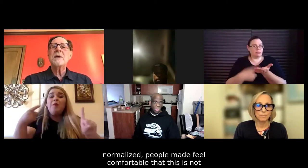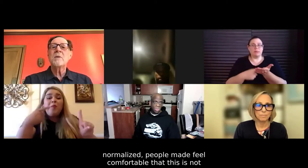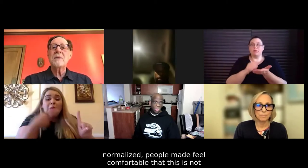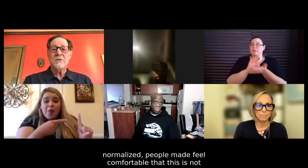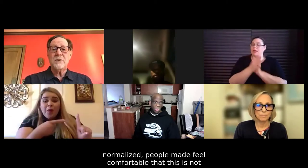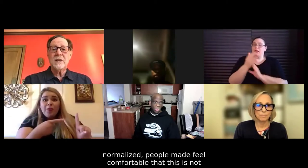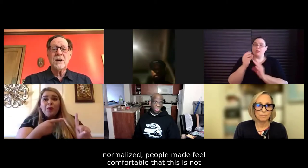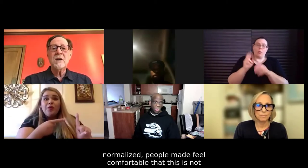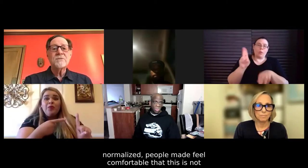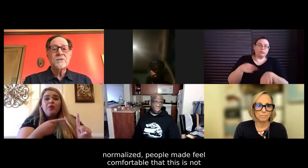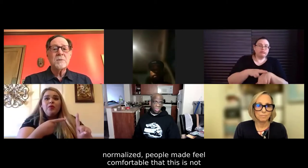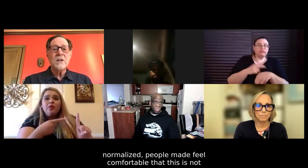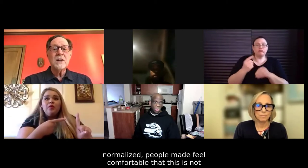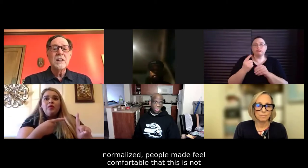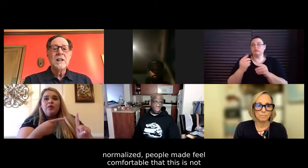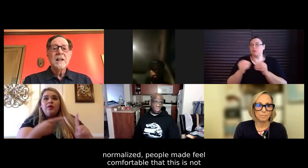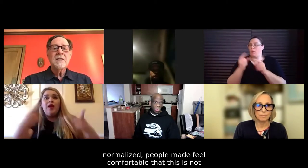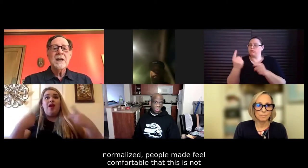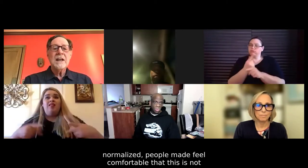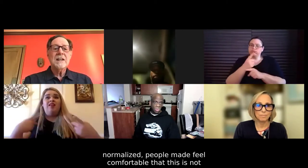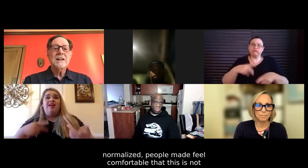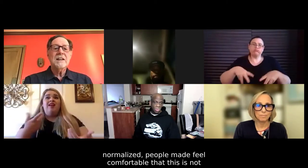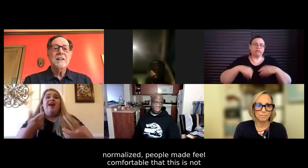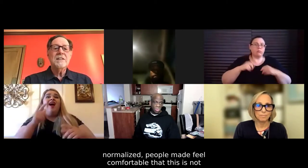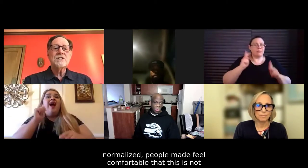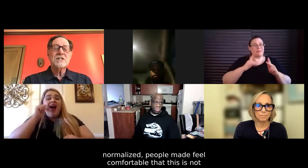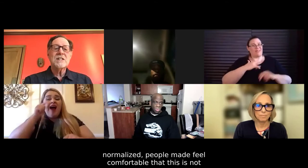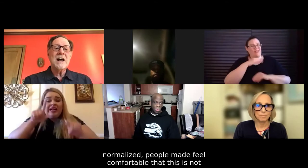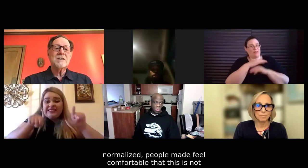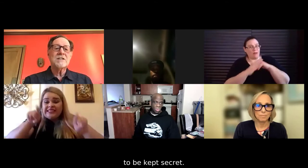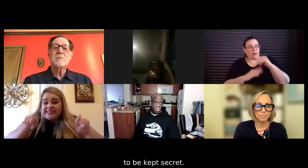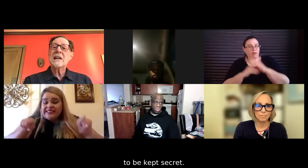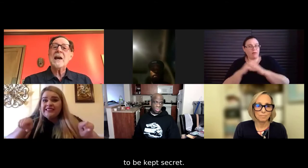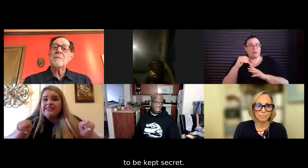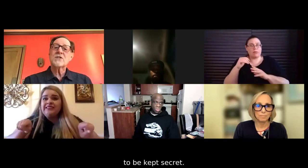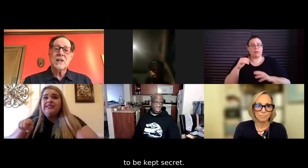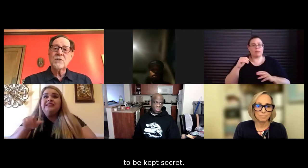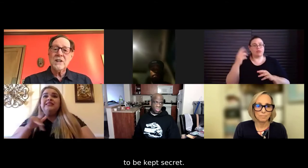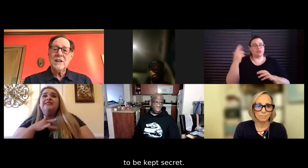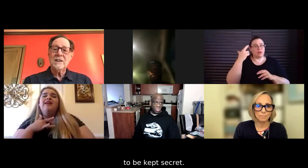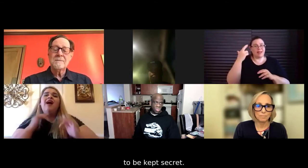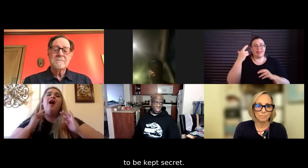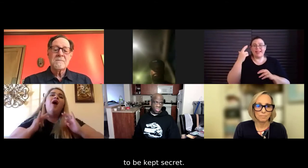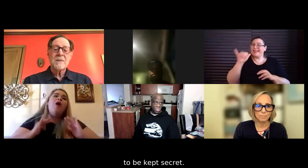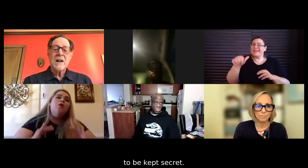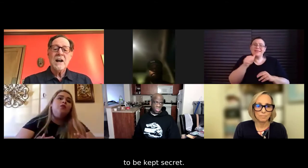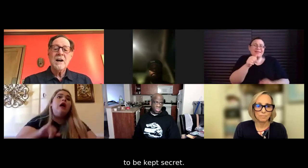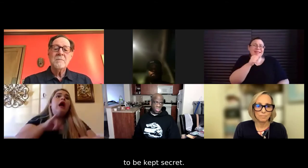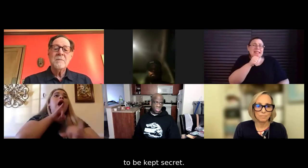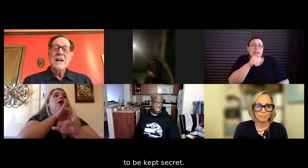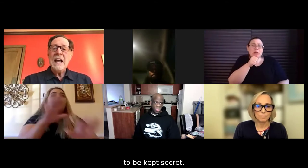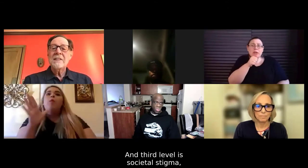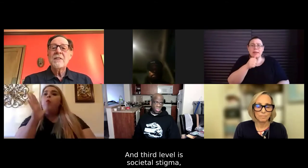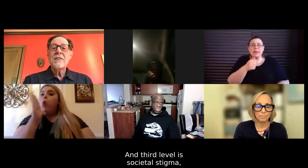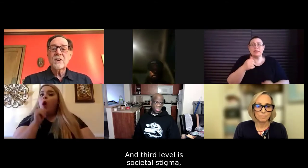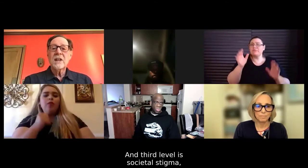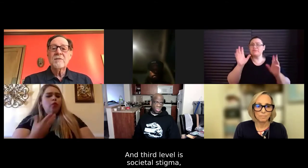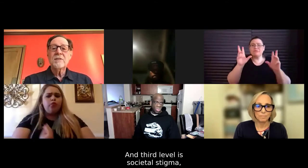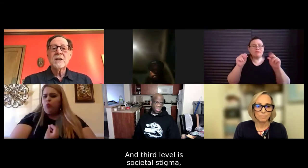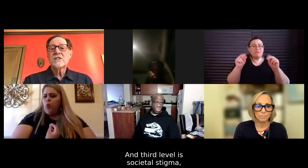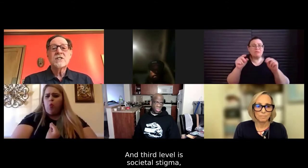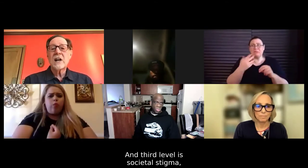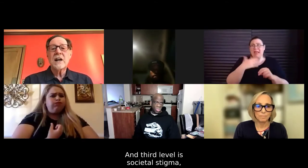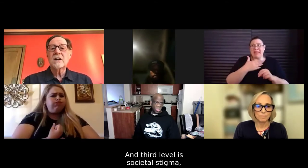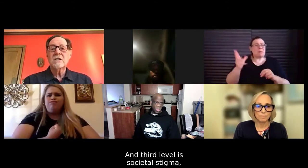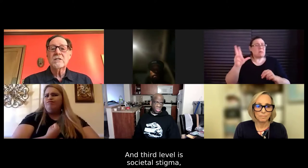people made feel comfortable that this is not to be kept secret. And then the third